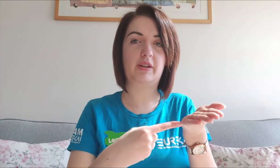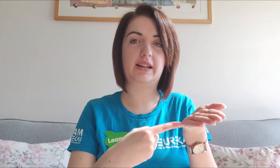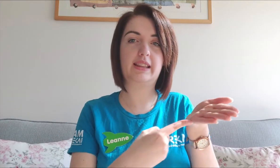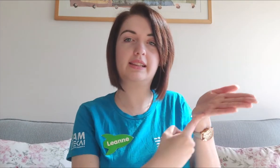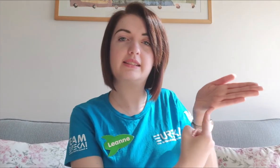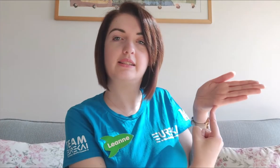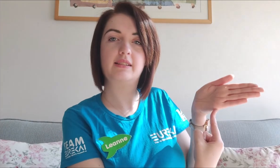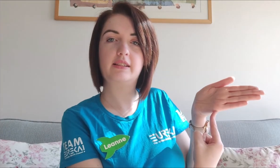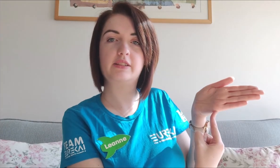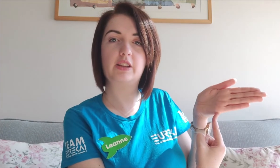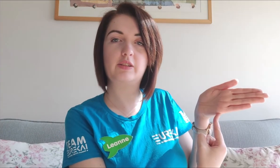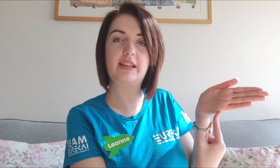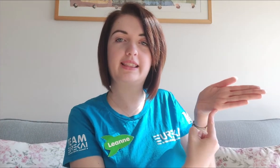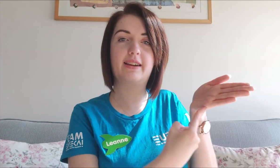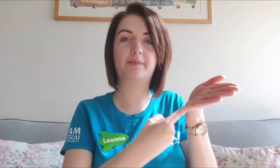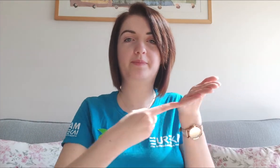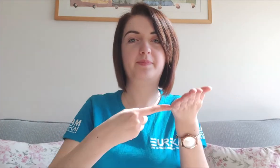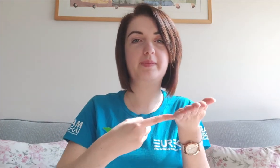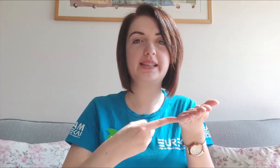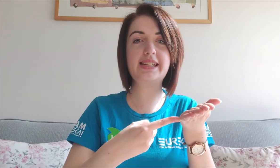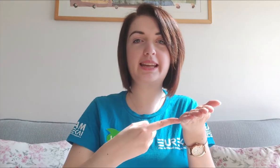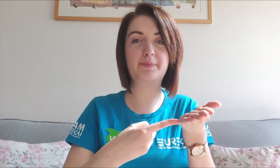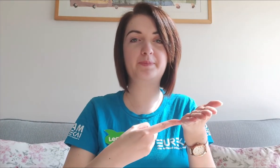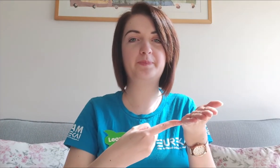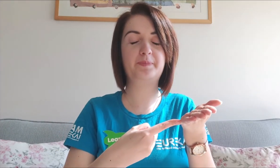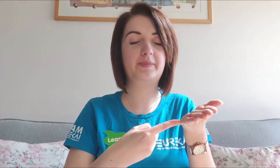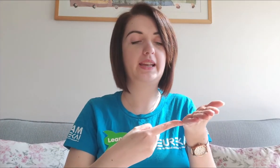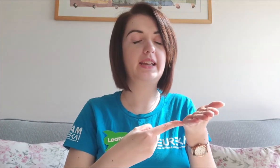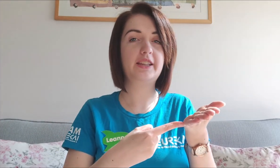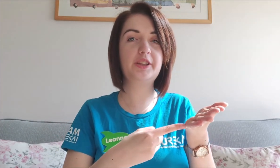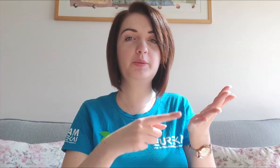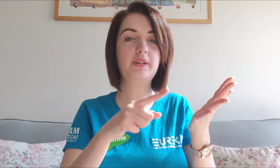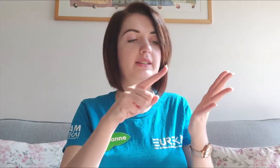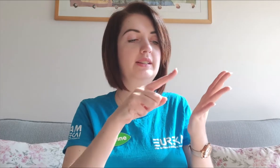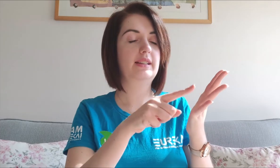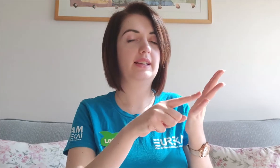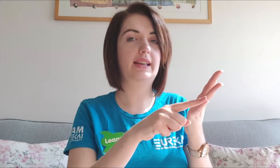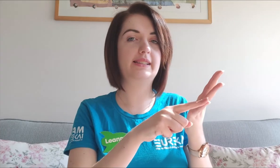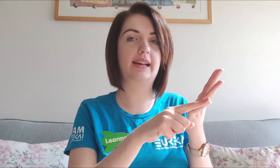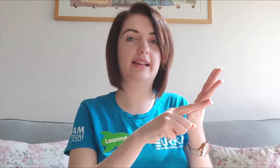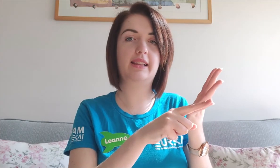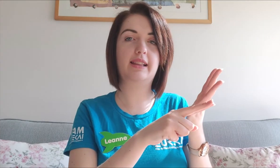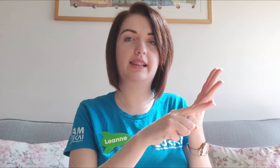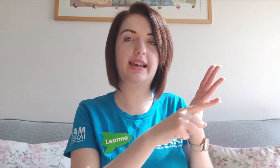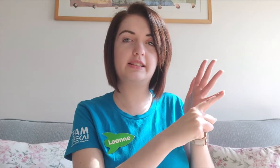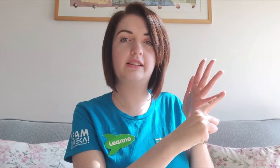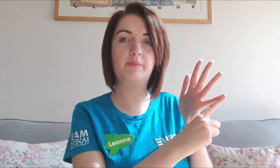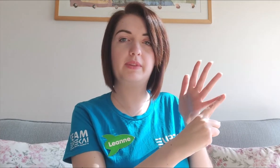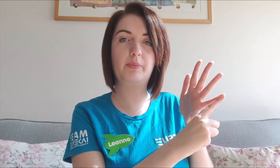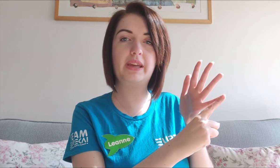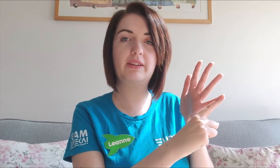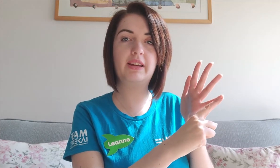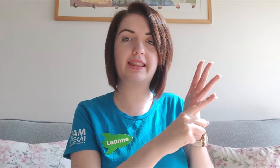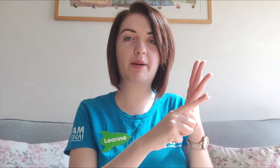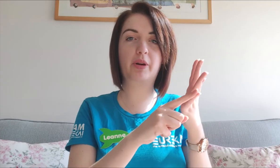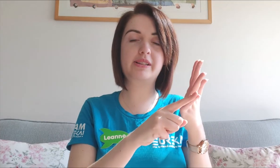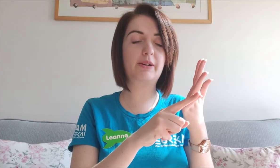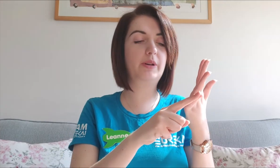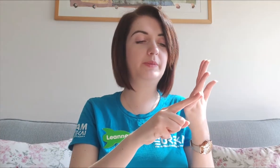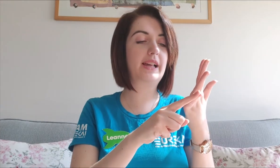like this, so it looks like that. T. U, here's our last little pinky finger there, pointing to that one, our